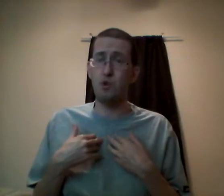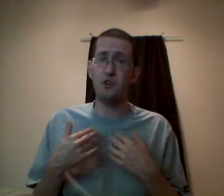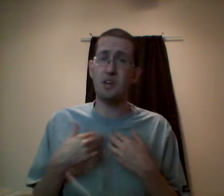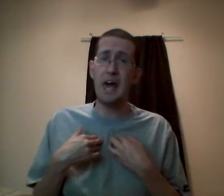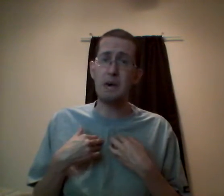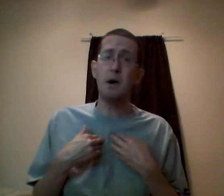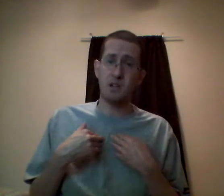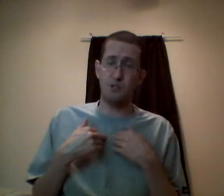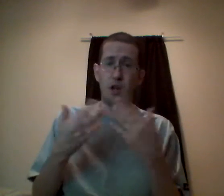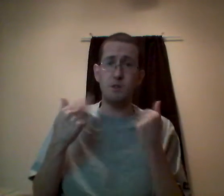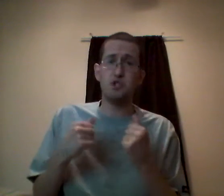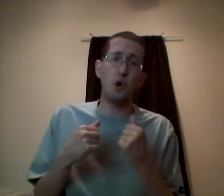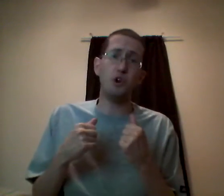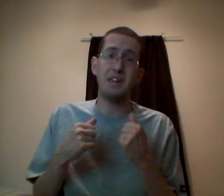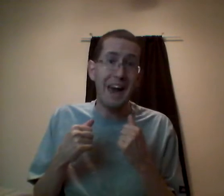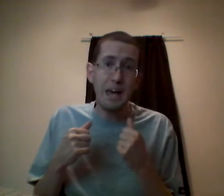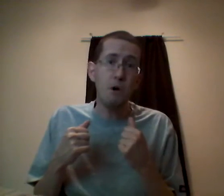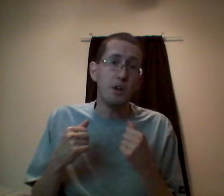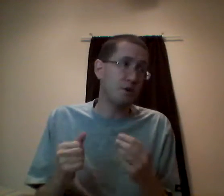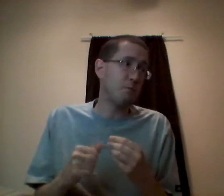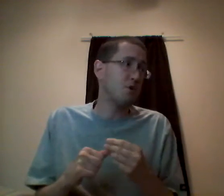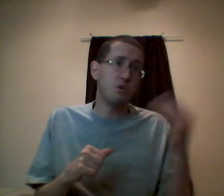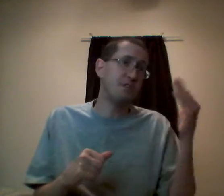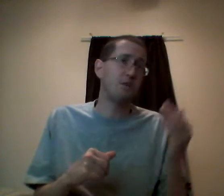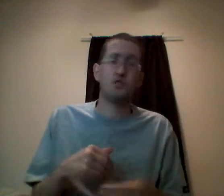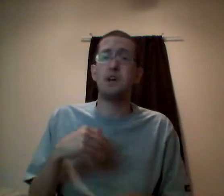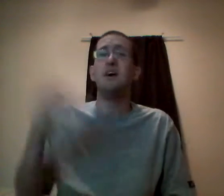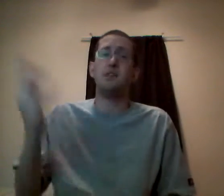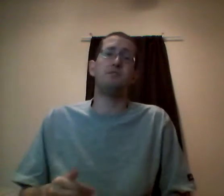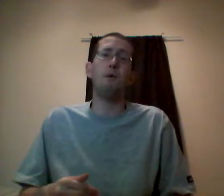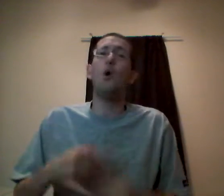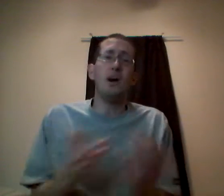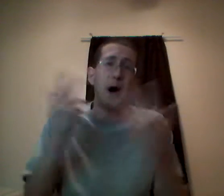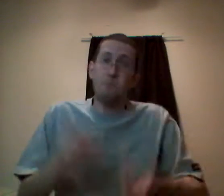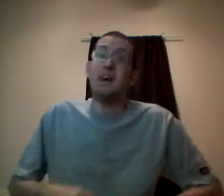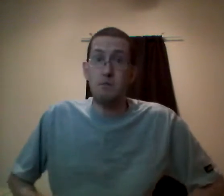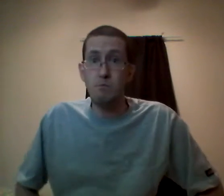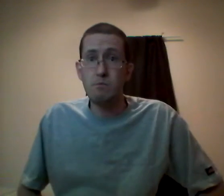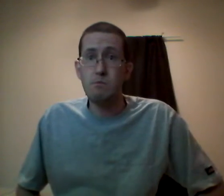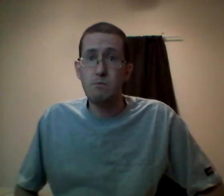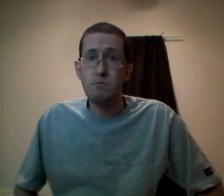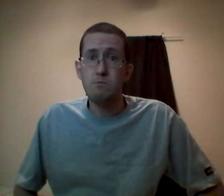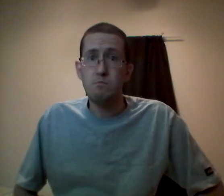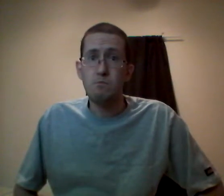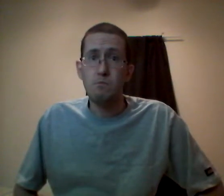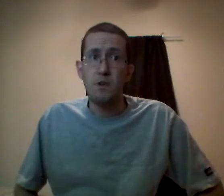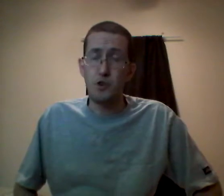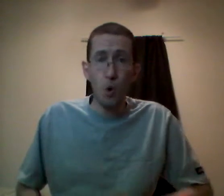of your game because if all I did was show your game, your game would include a title screen and a demo and that would be it. If you